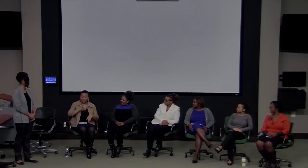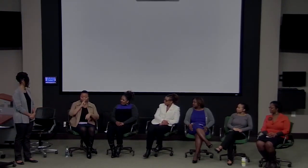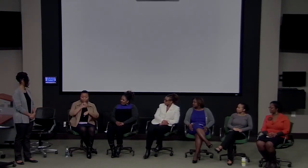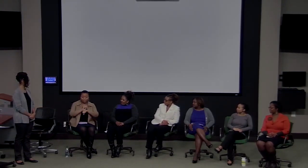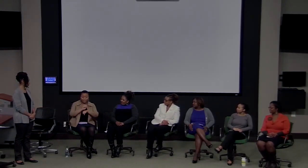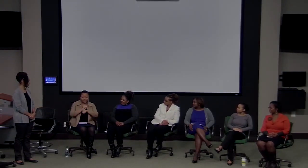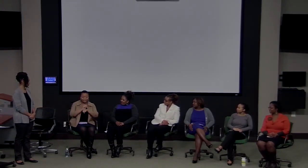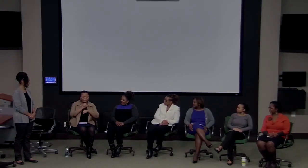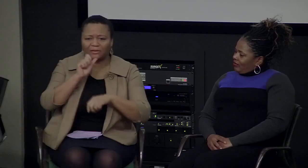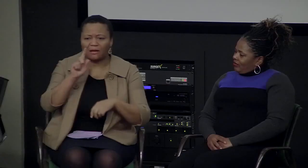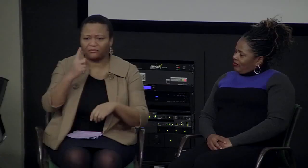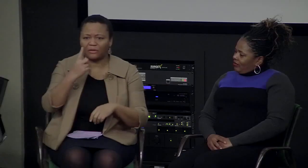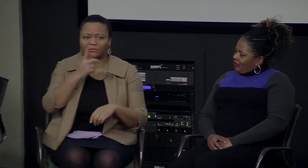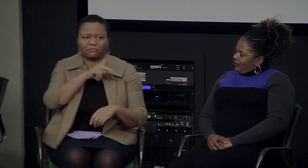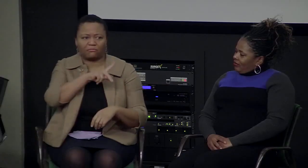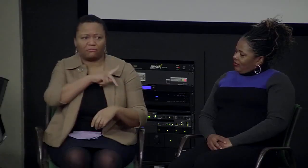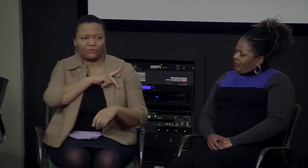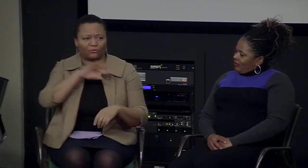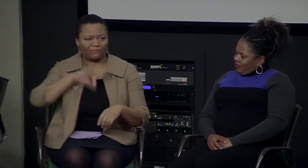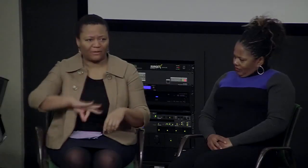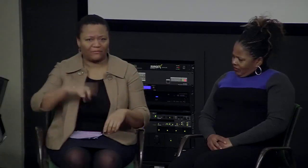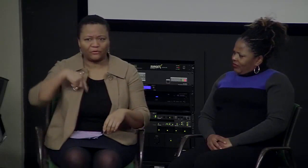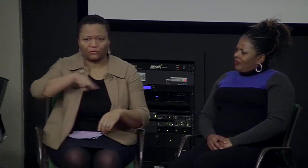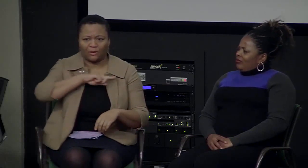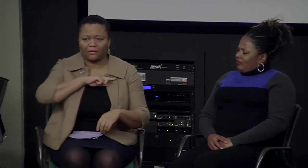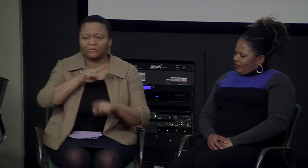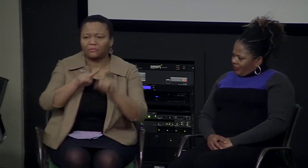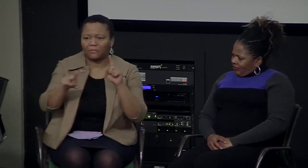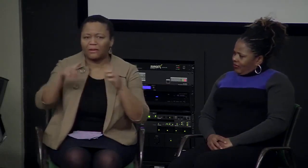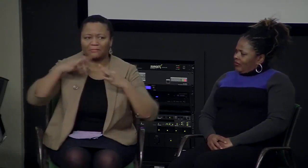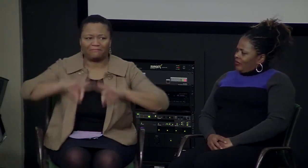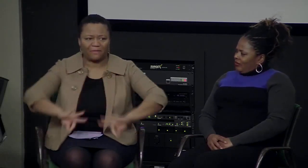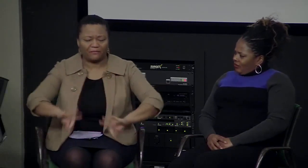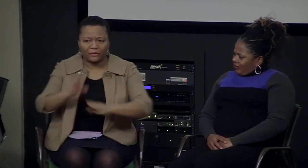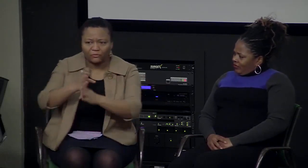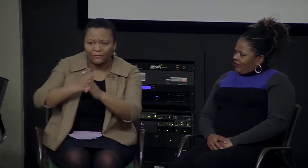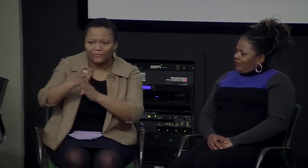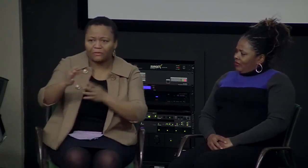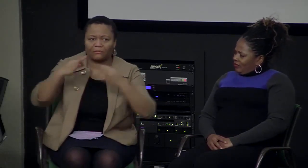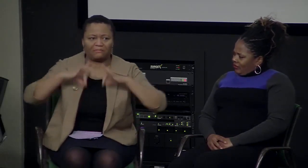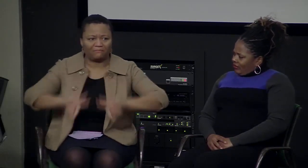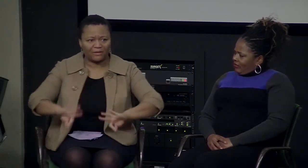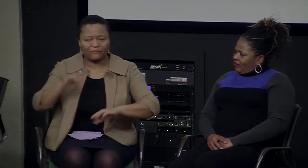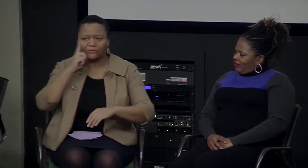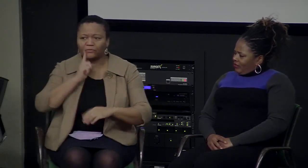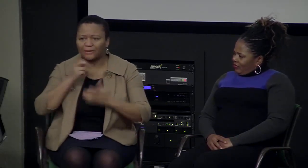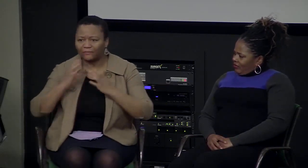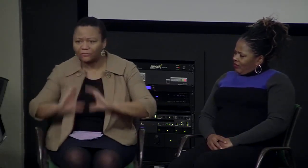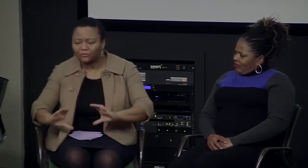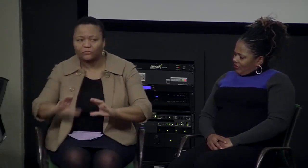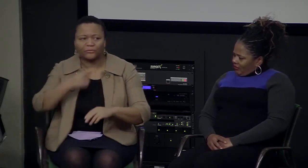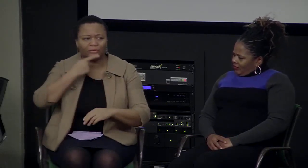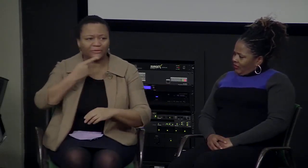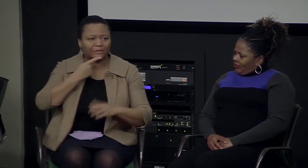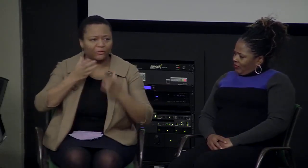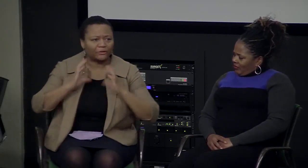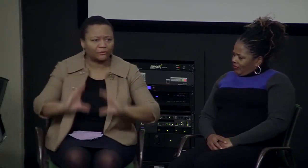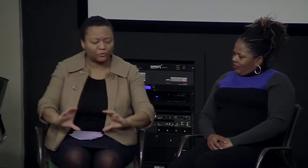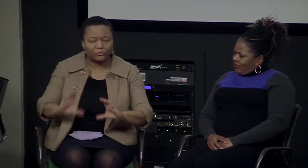you mentioned the benefits of Truebiz. These were not only personal benefits to us but it's beneficial to the field, beneficial